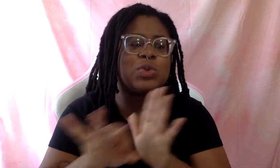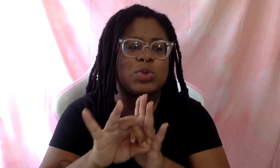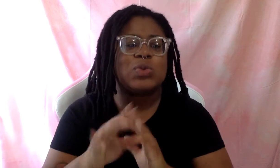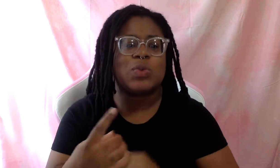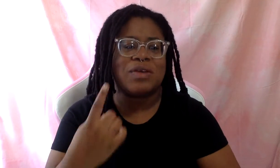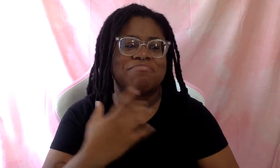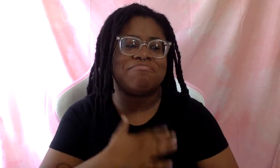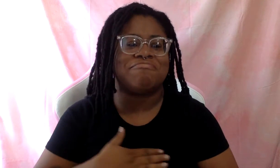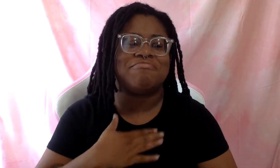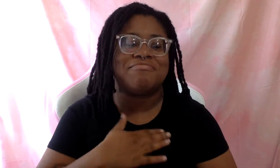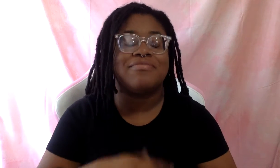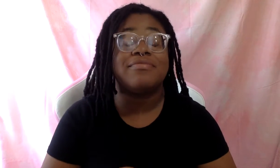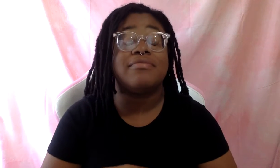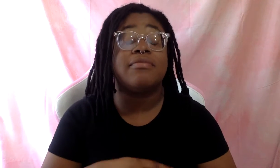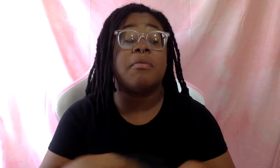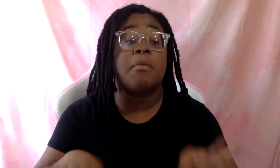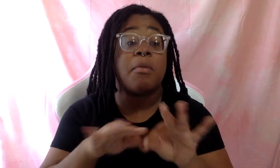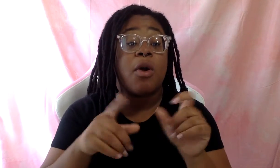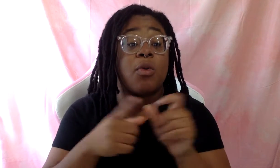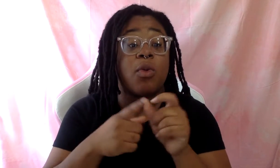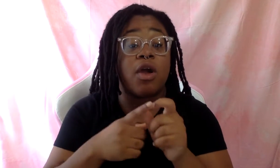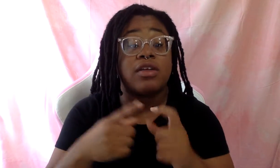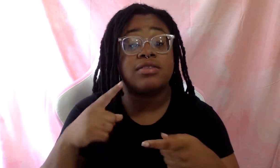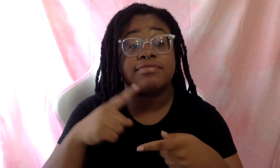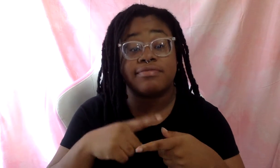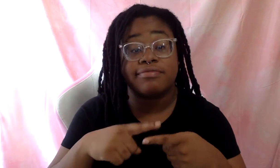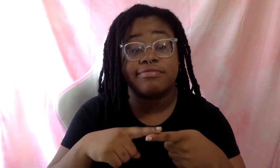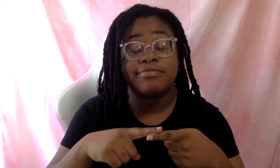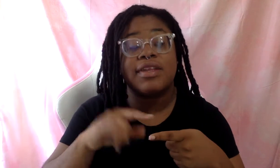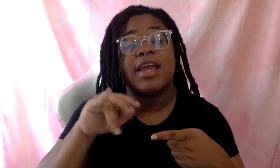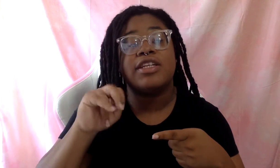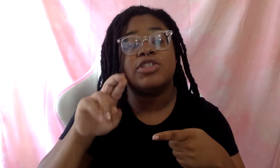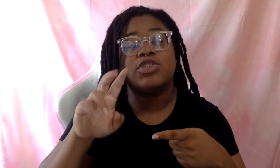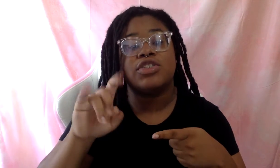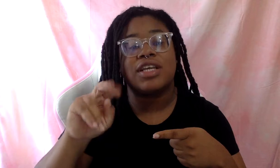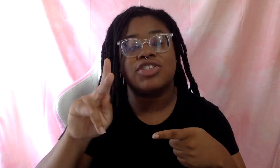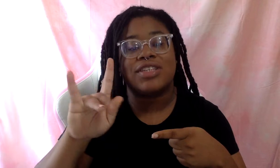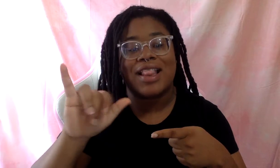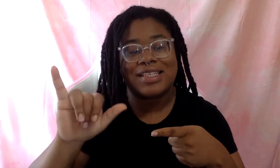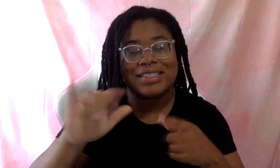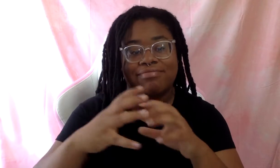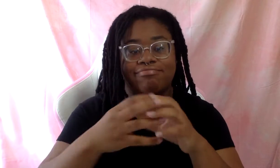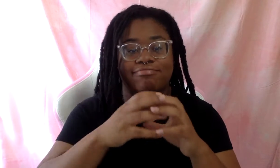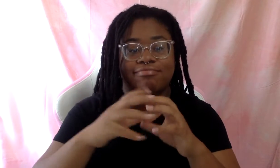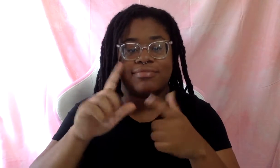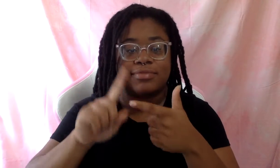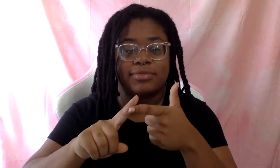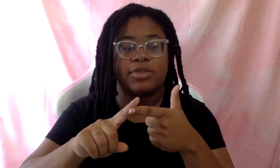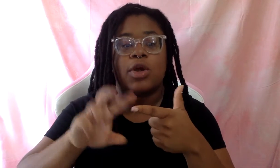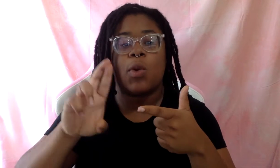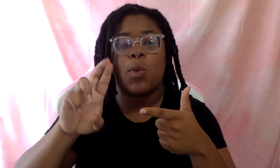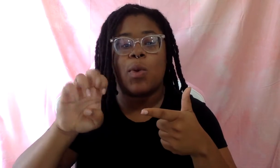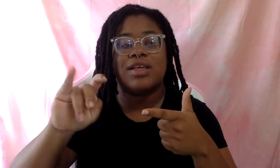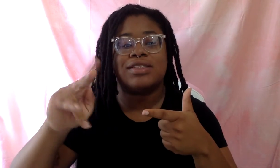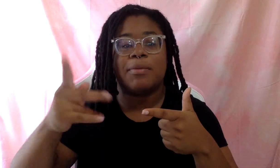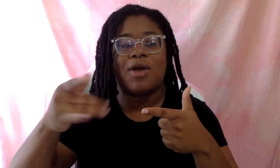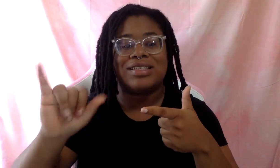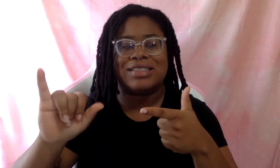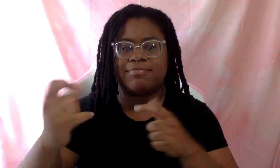The keywords for this episode are intersectionality, reciprocity, and entitlement. I encourage y'all to look